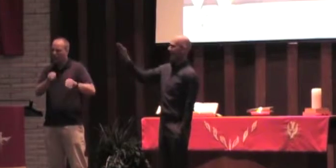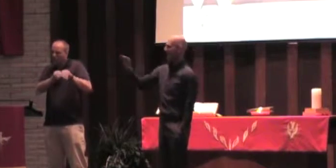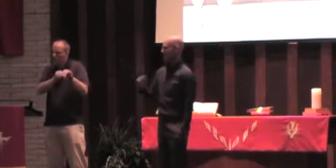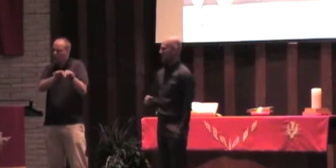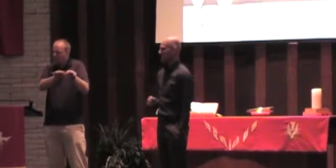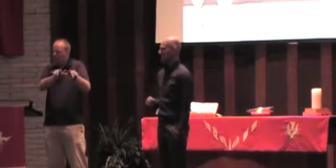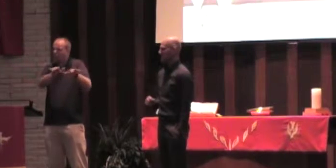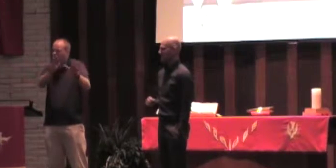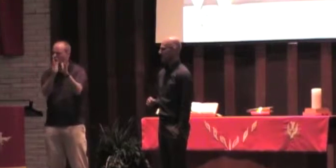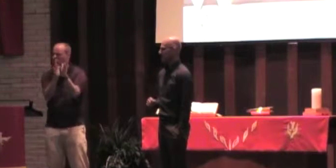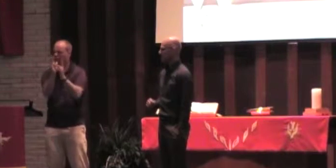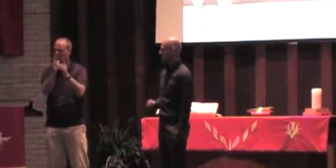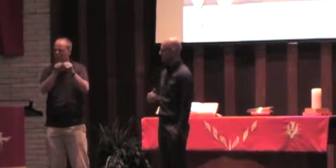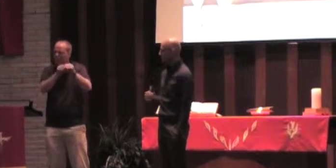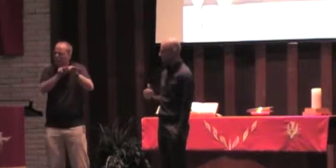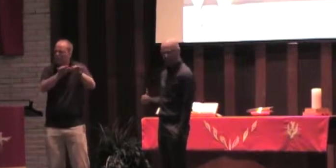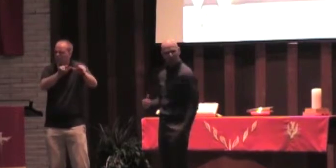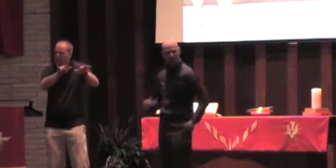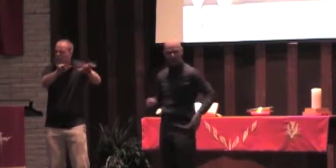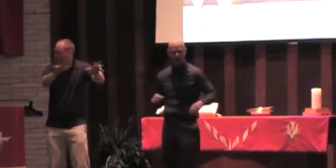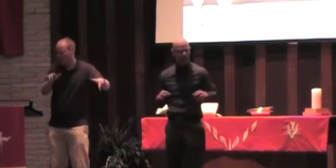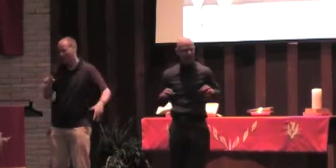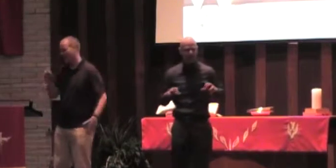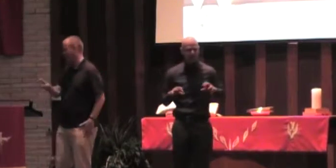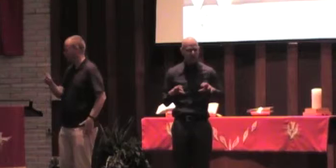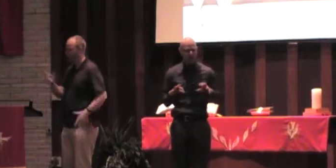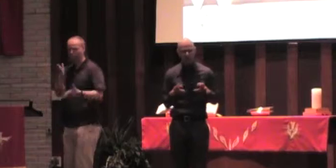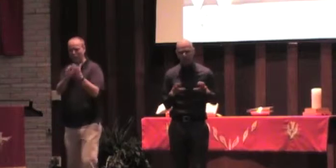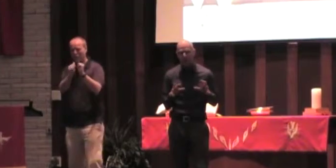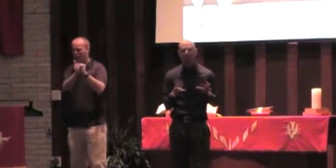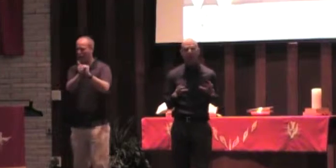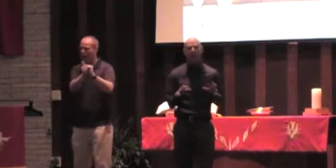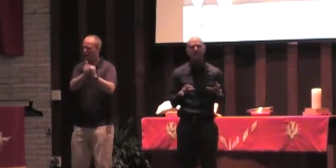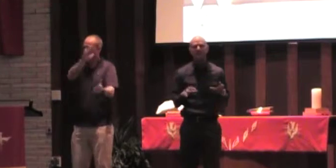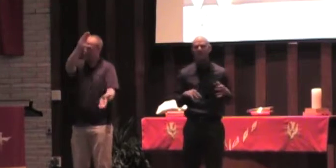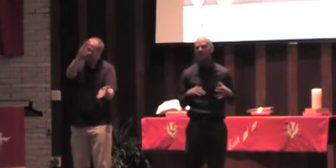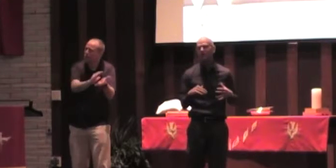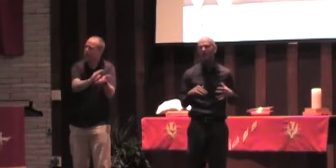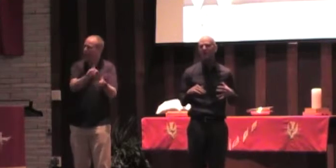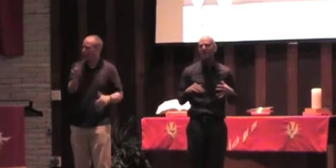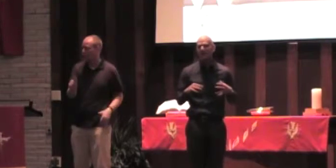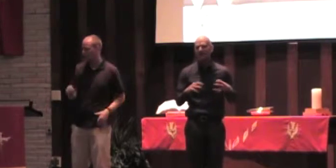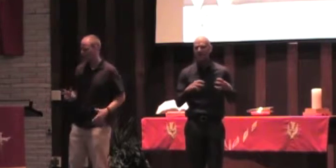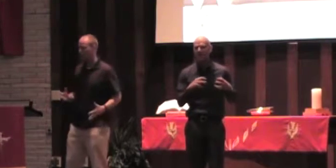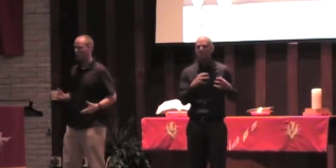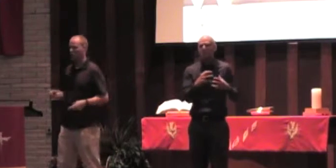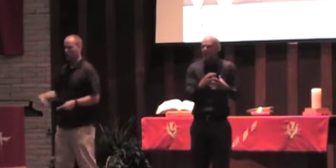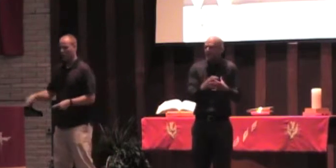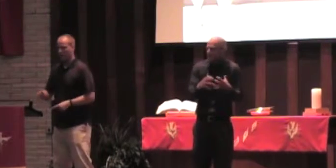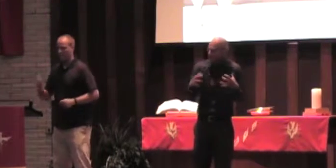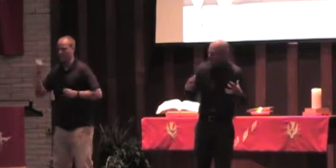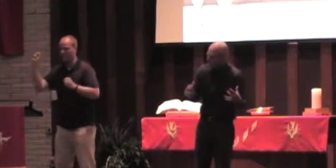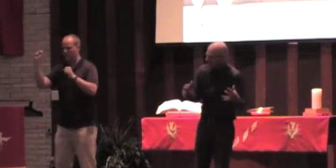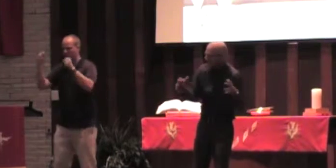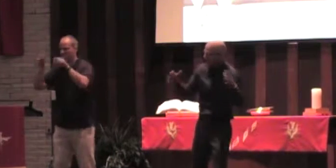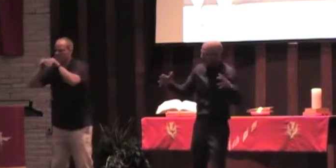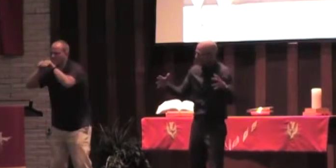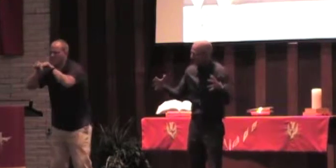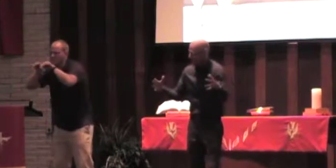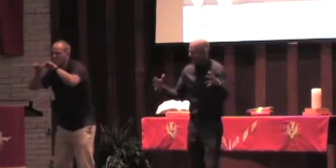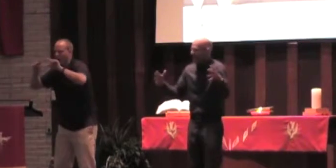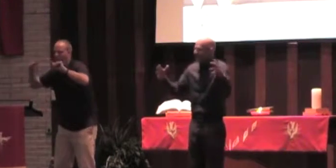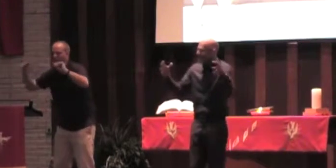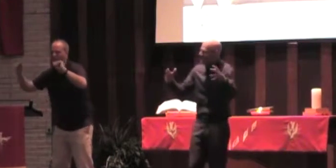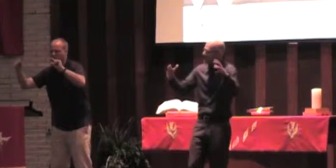movement out. And so they start kind of doing some rebel rousing. They start kind of spreading some gossip,